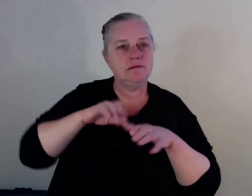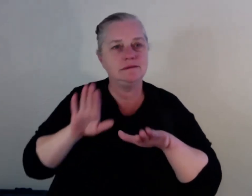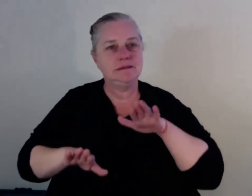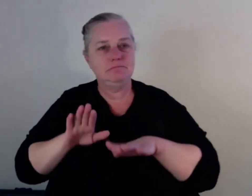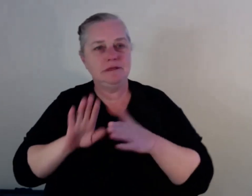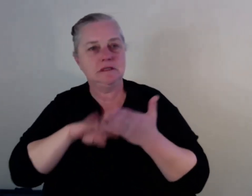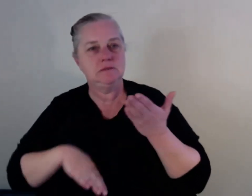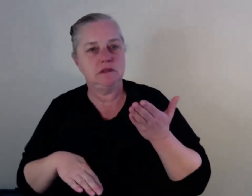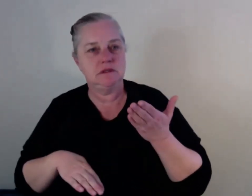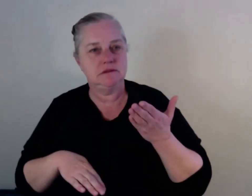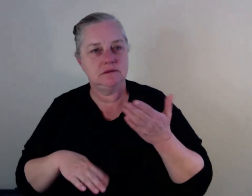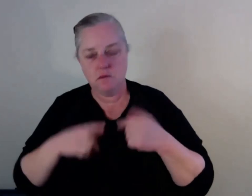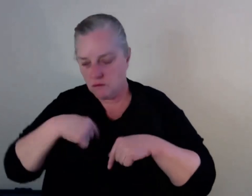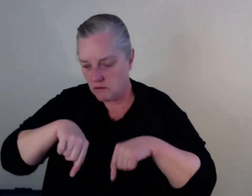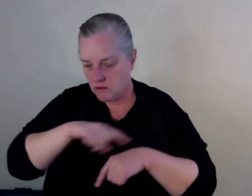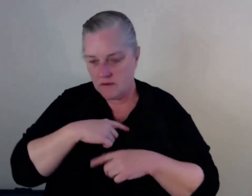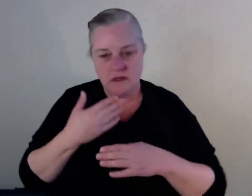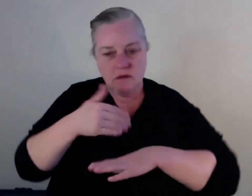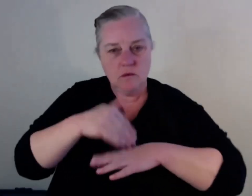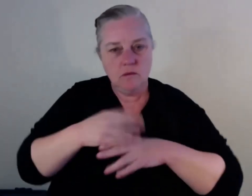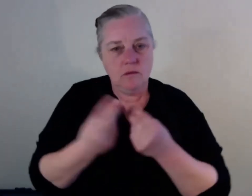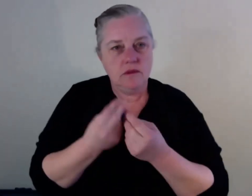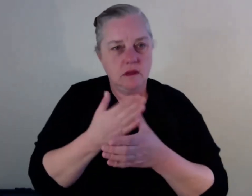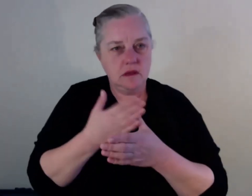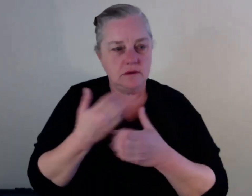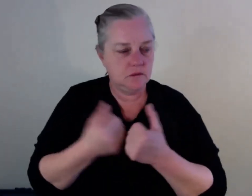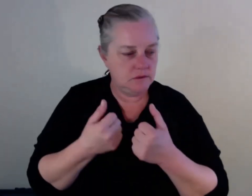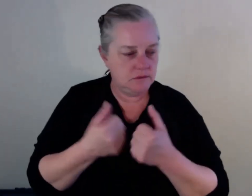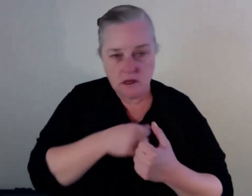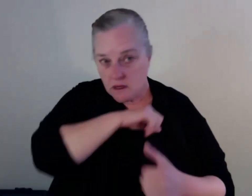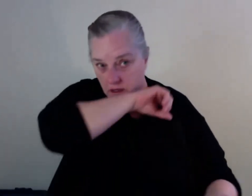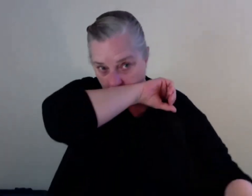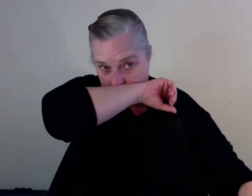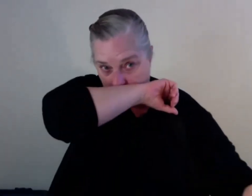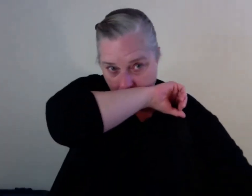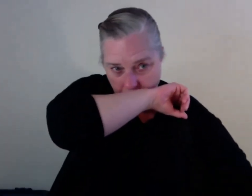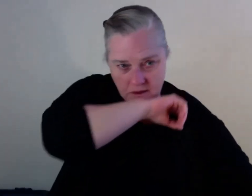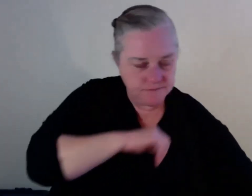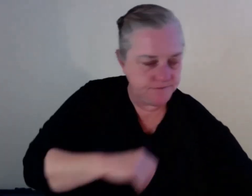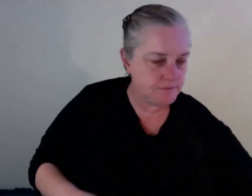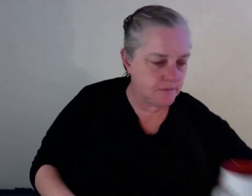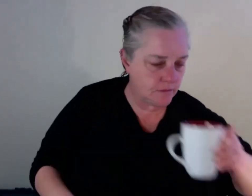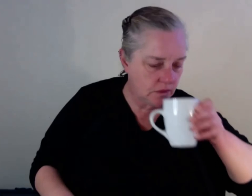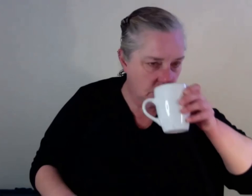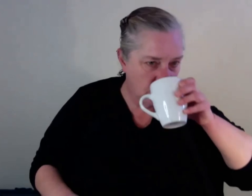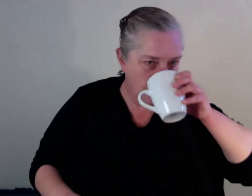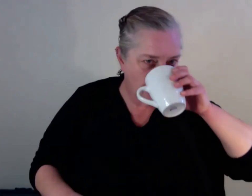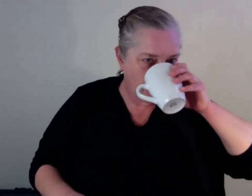is here. So everyone's got the same issue. Group discussions are the most important thing. One-on-one. Parole wants you to go and talk one-on-one, but you won't get no